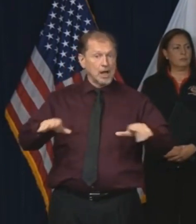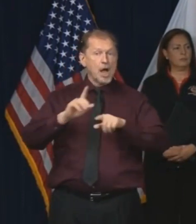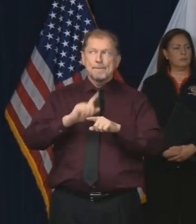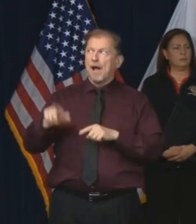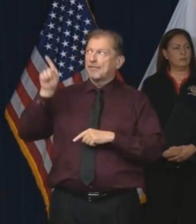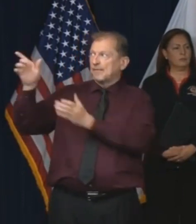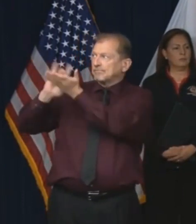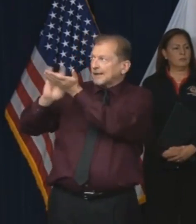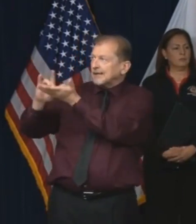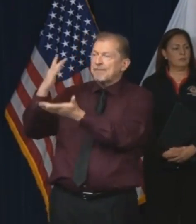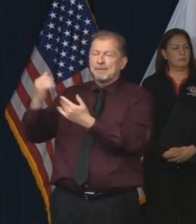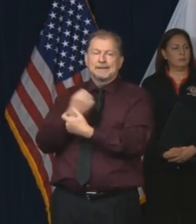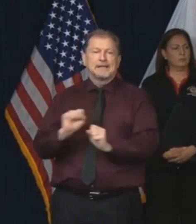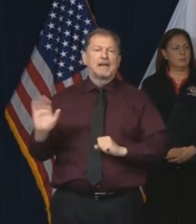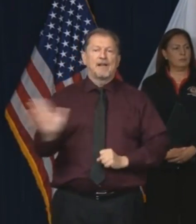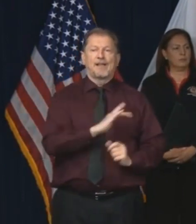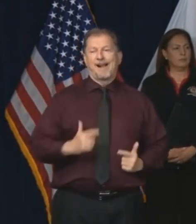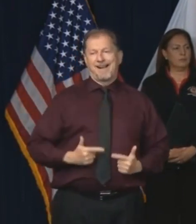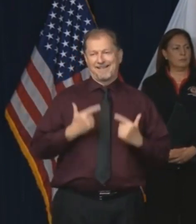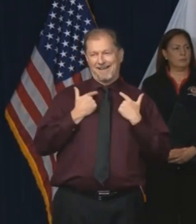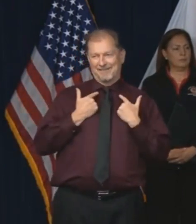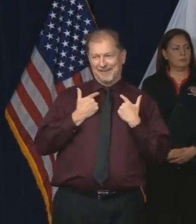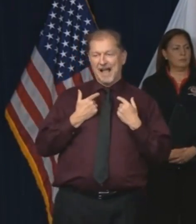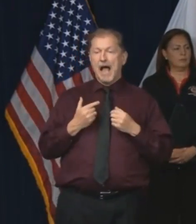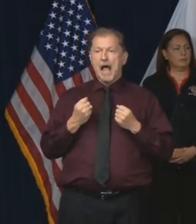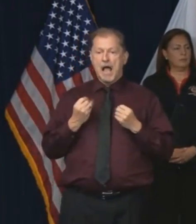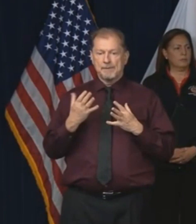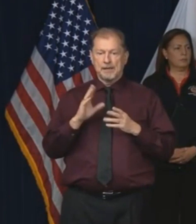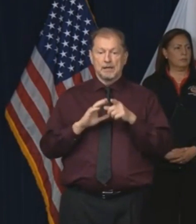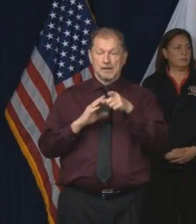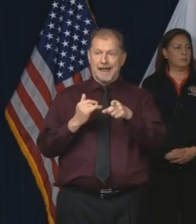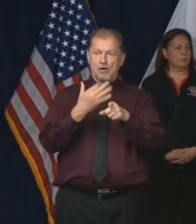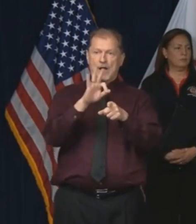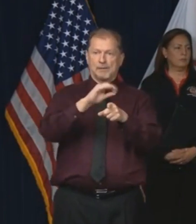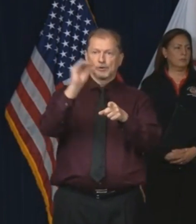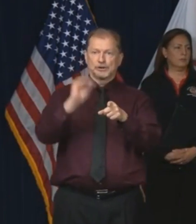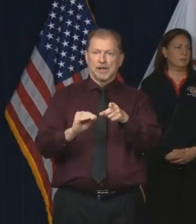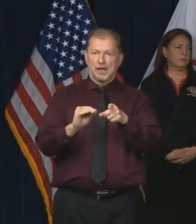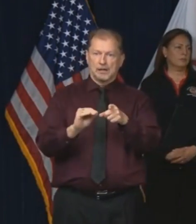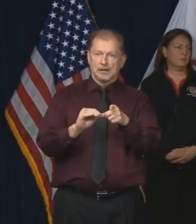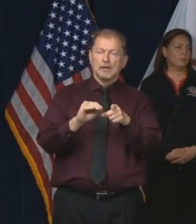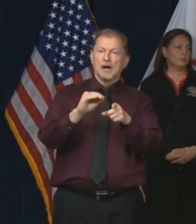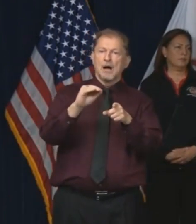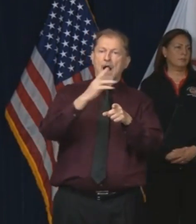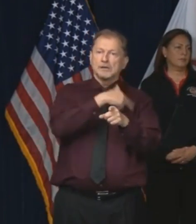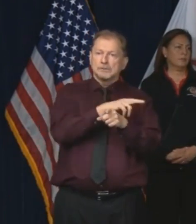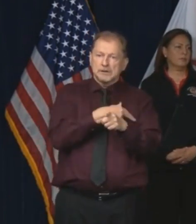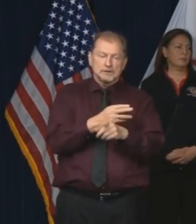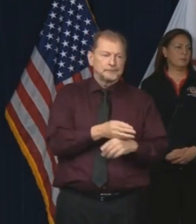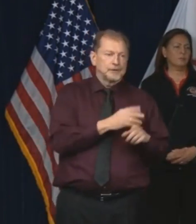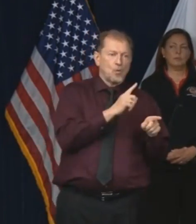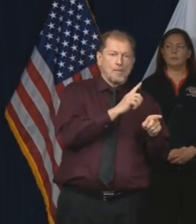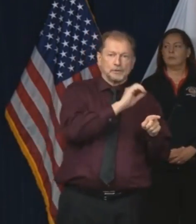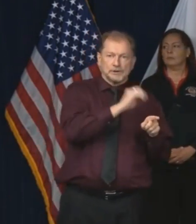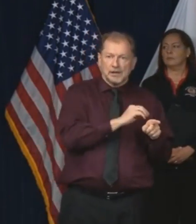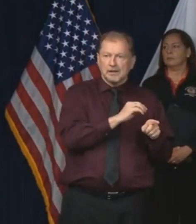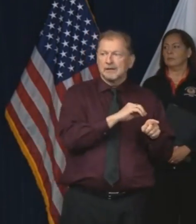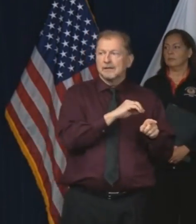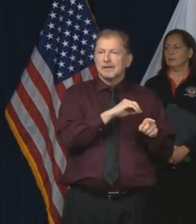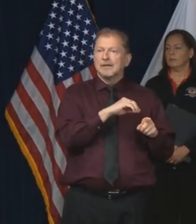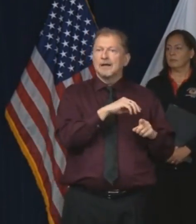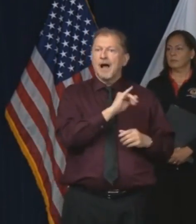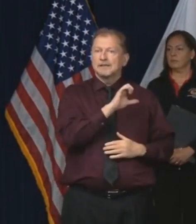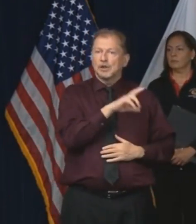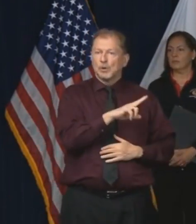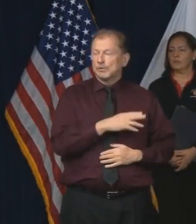But it's a game changer in terms of the number of people who will get sicker, end up in the hospital, end up in an ICU bed, or end up on a ventilator. We'll do one more from the